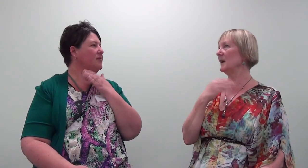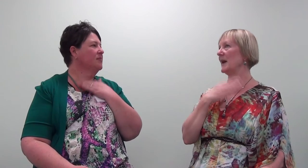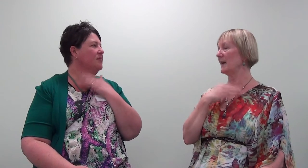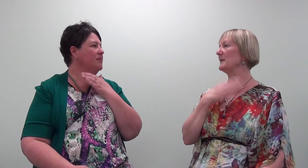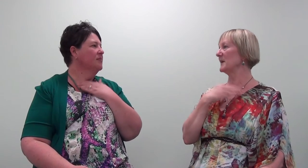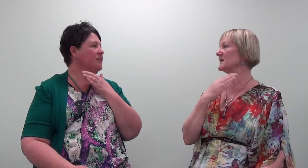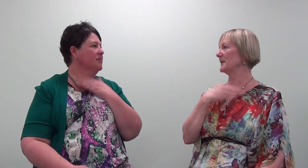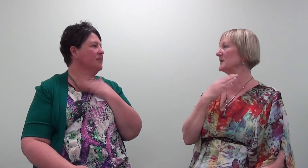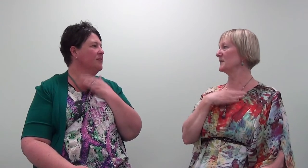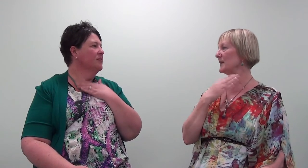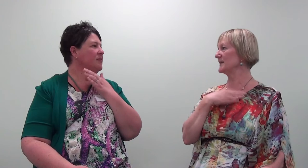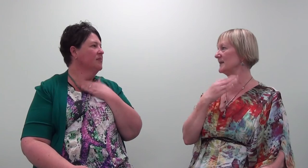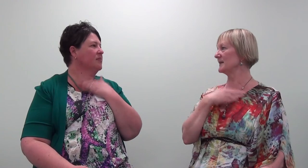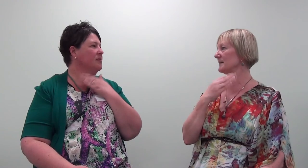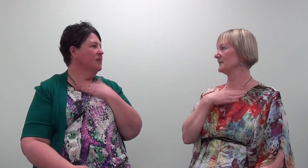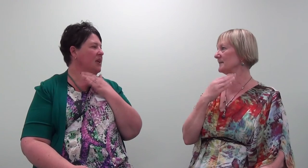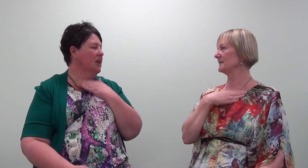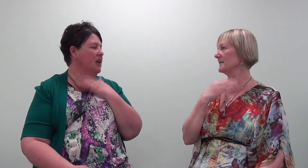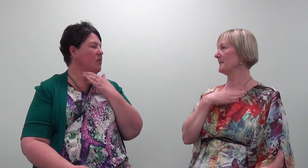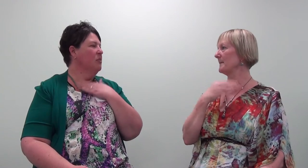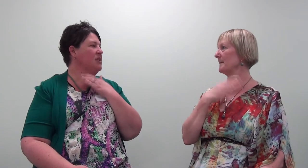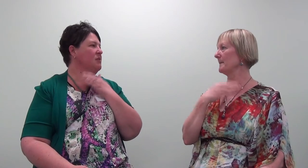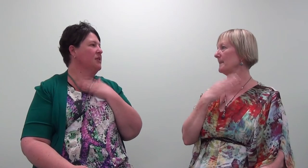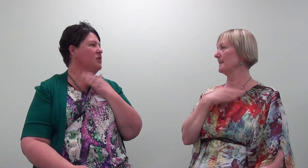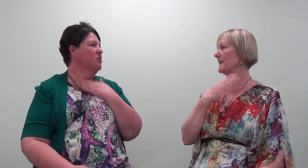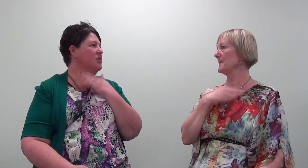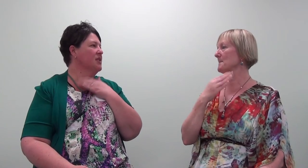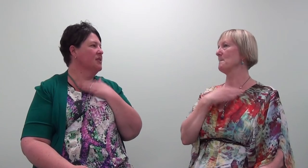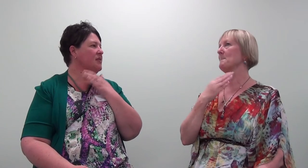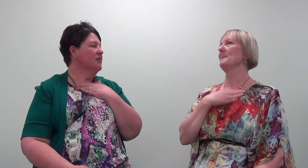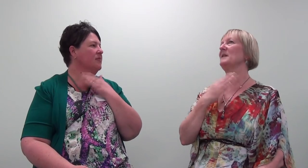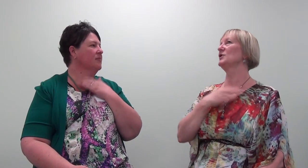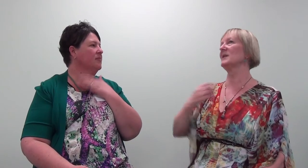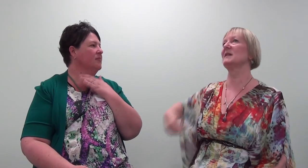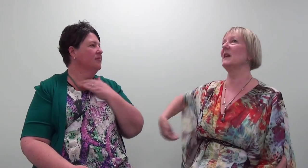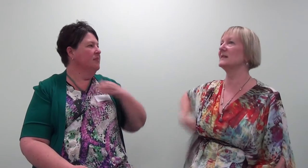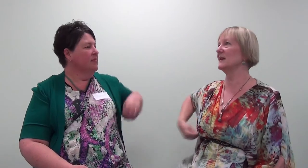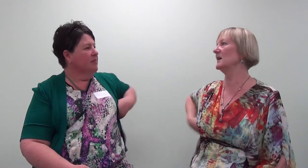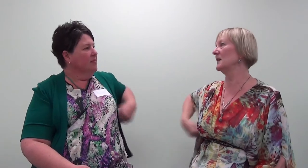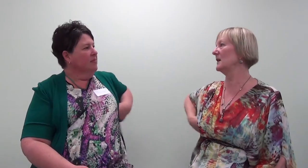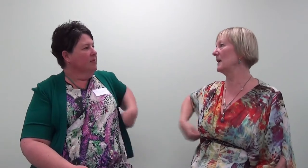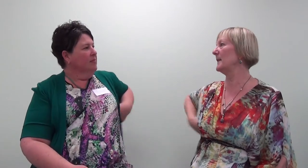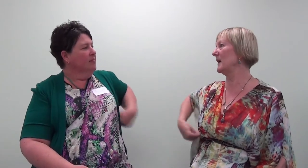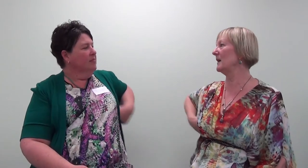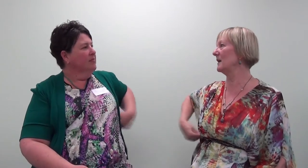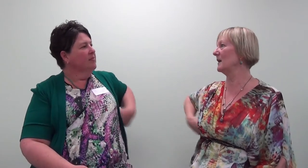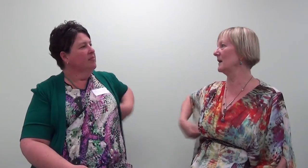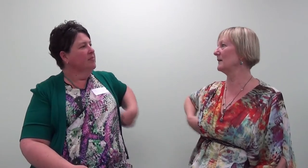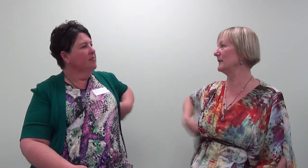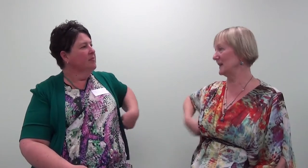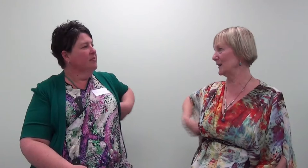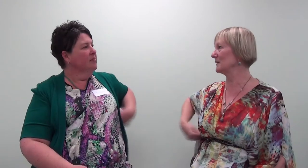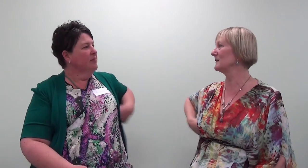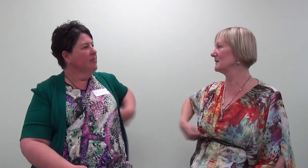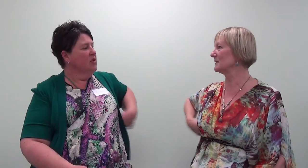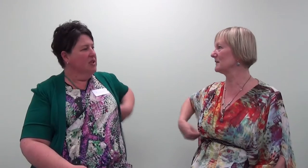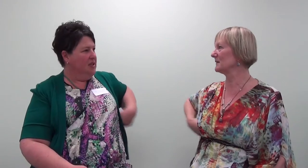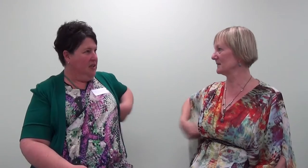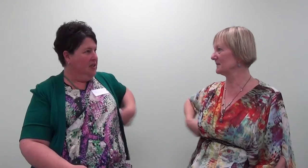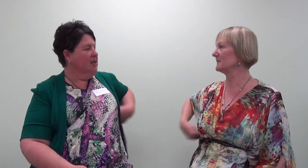Allowing my stomach to process it. Allowing my stomach to process it. Just guessing about feeling. Just guessing